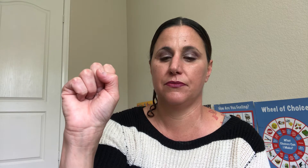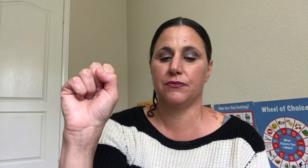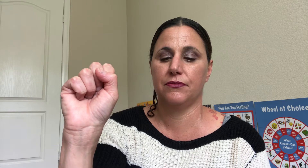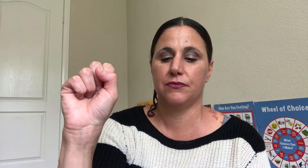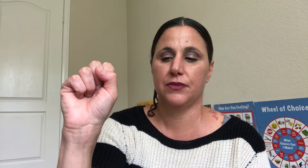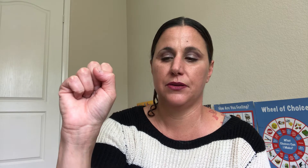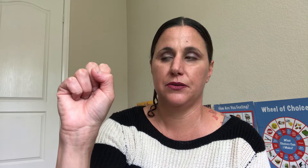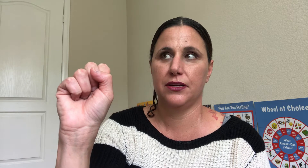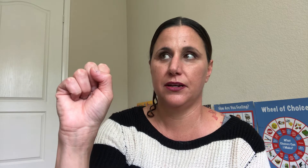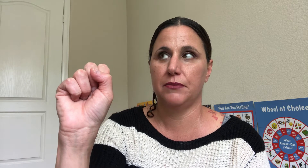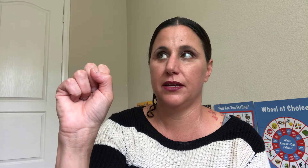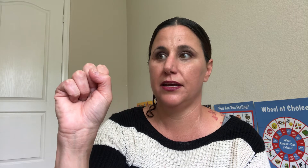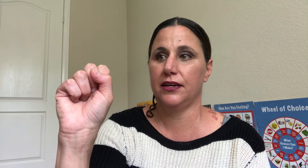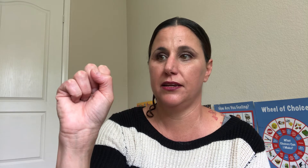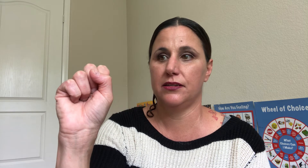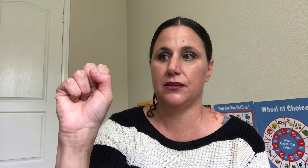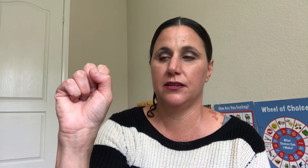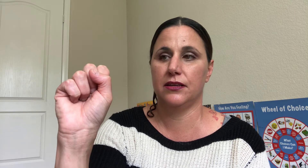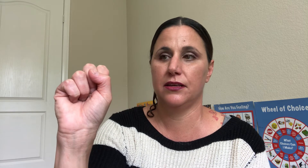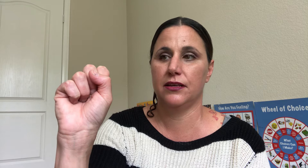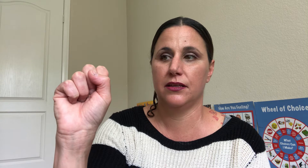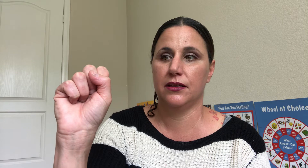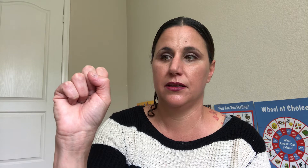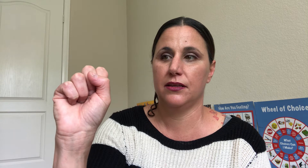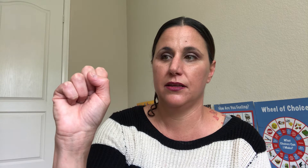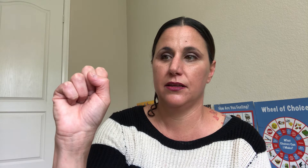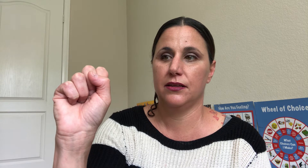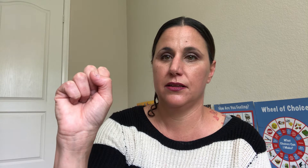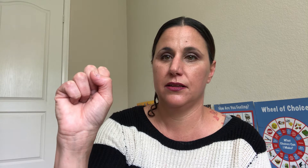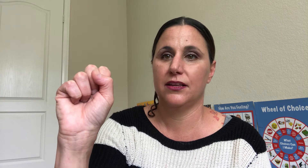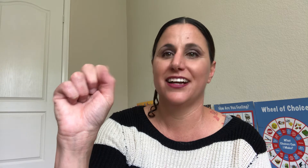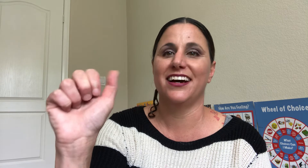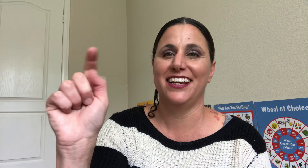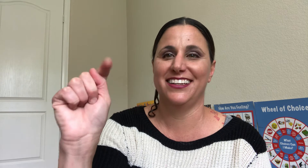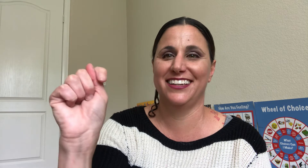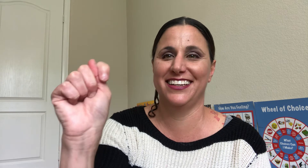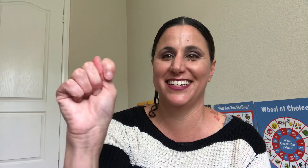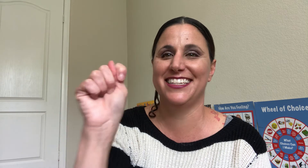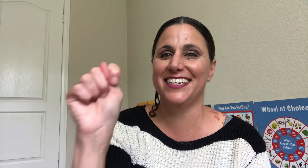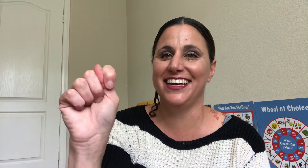Hold on, I'm gonna get it. Got it. T